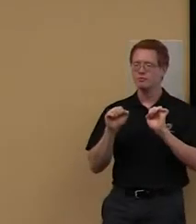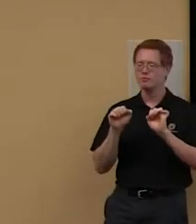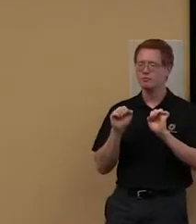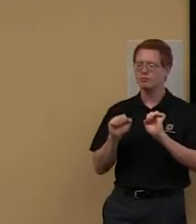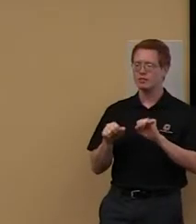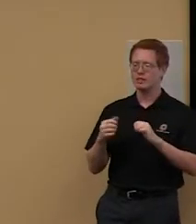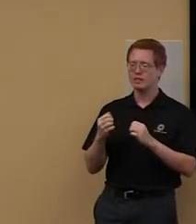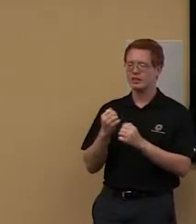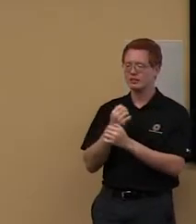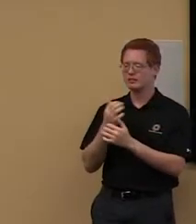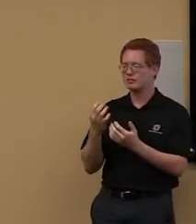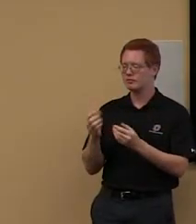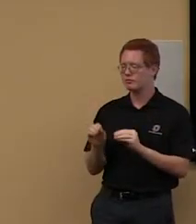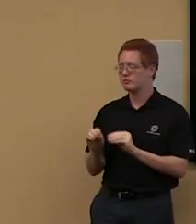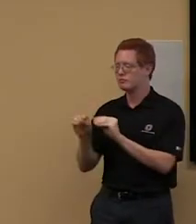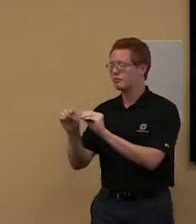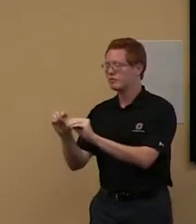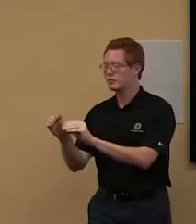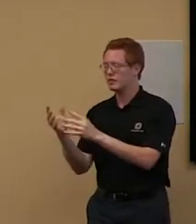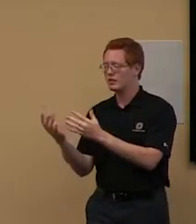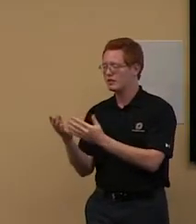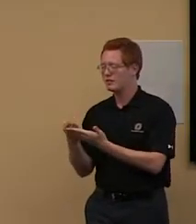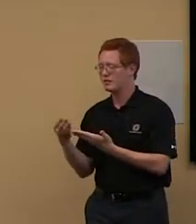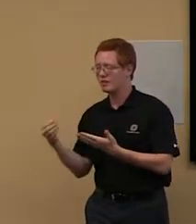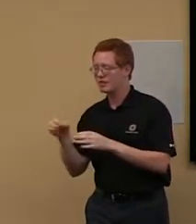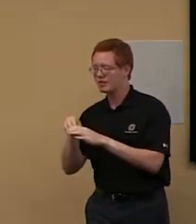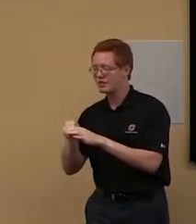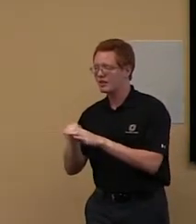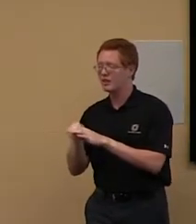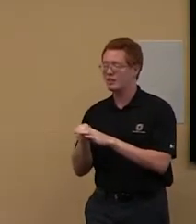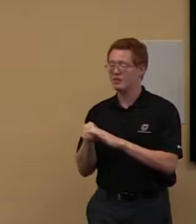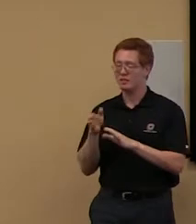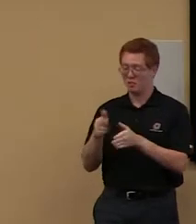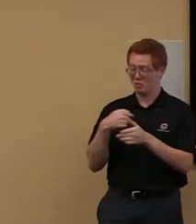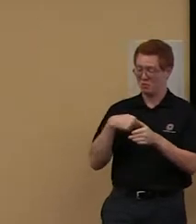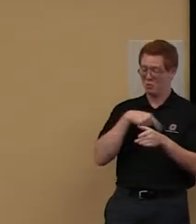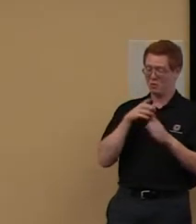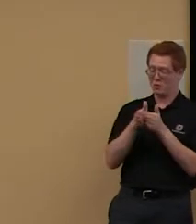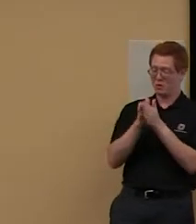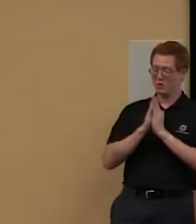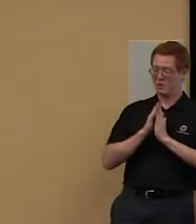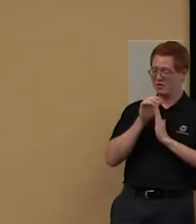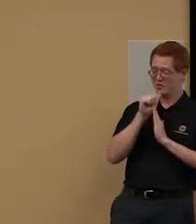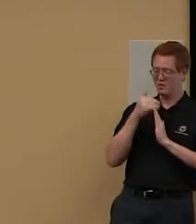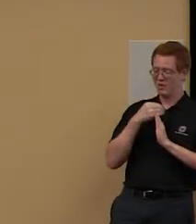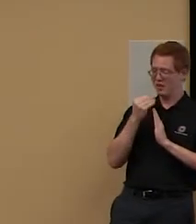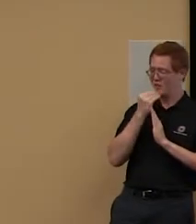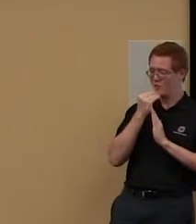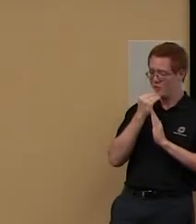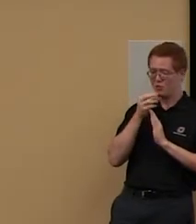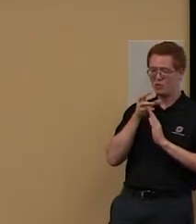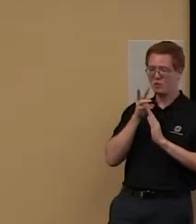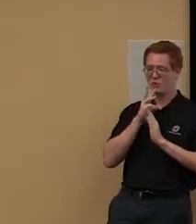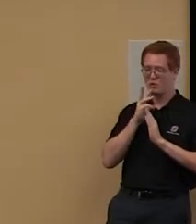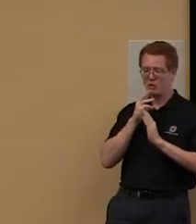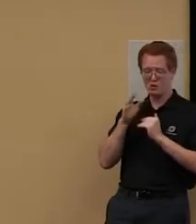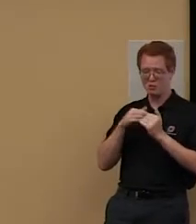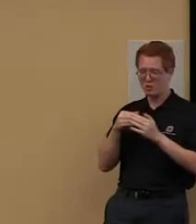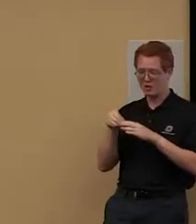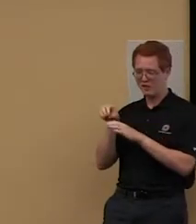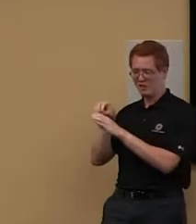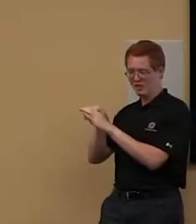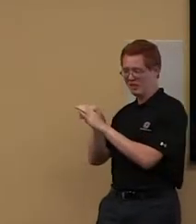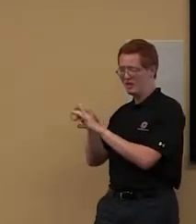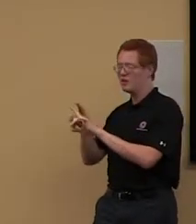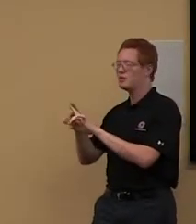that you don't, don't bring food or store food up there. But, but other than that, you can definitely put some items in there. You need